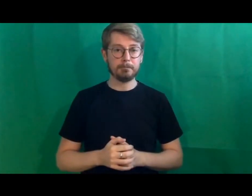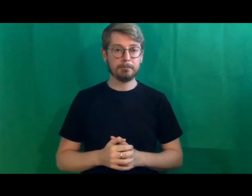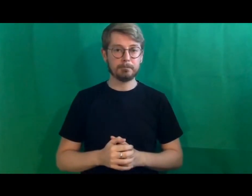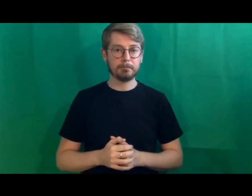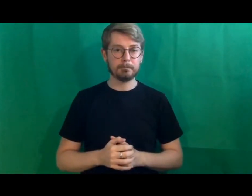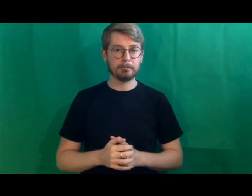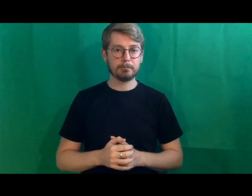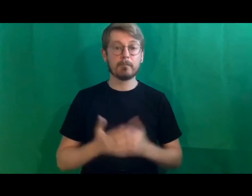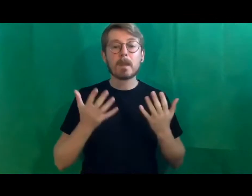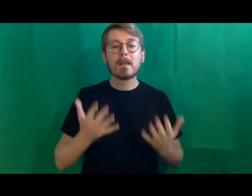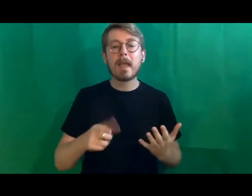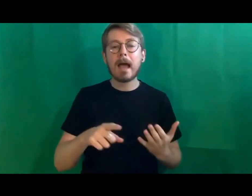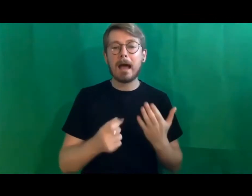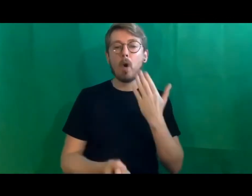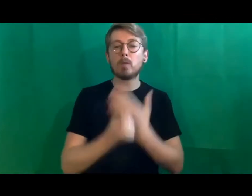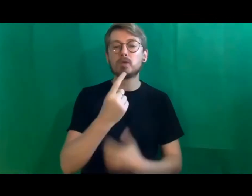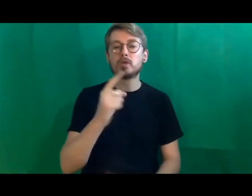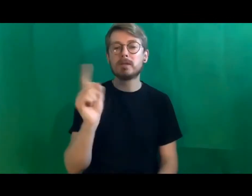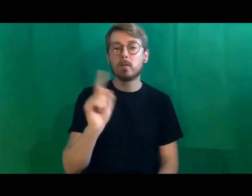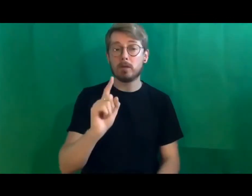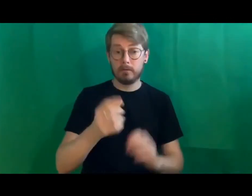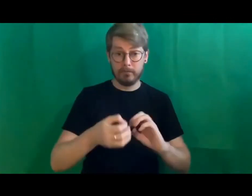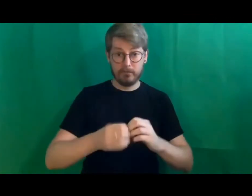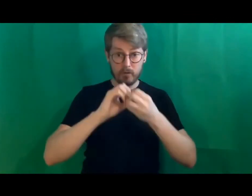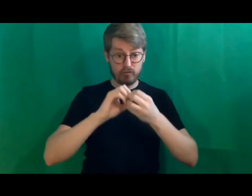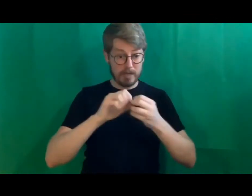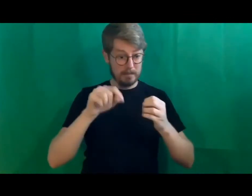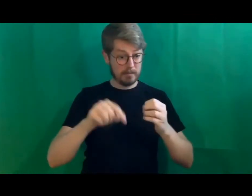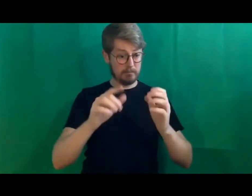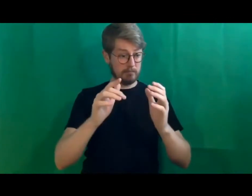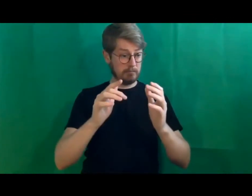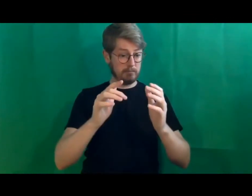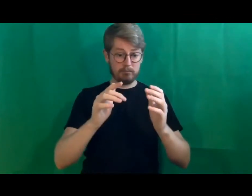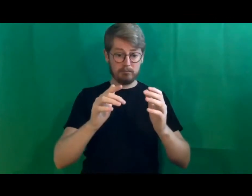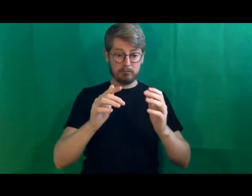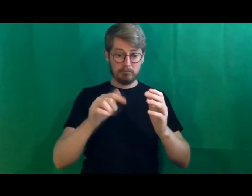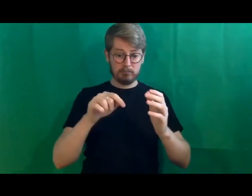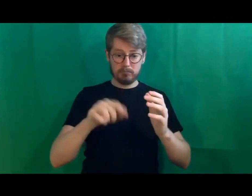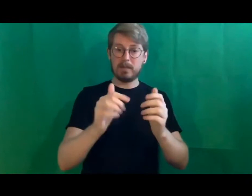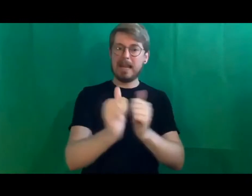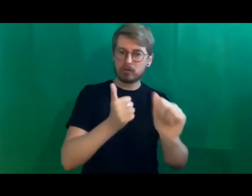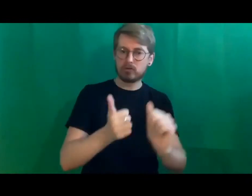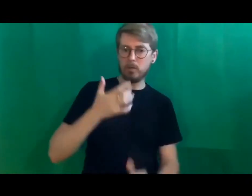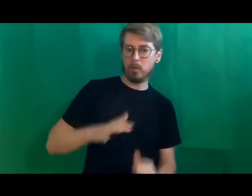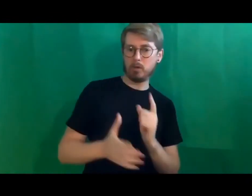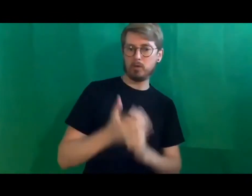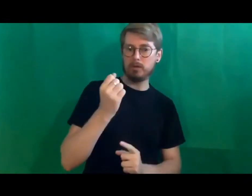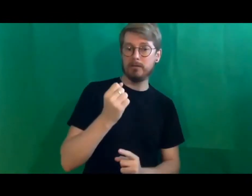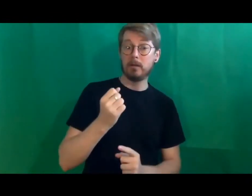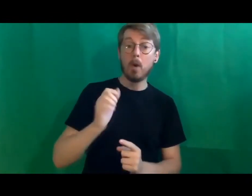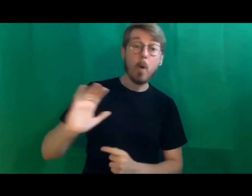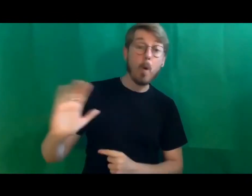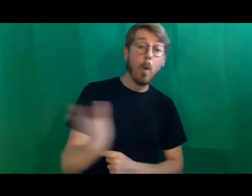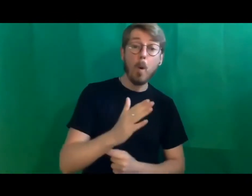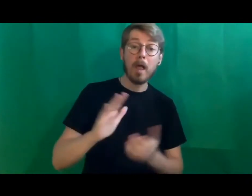this is the chance to build the industry the way that we want you know we're not ever going to please everyone and I do apologize in advance if if we